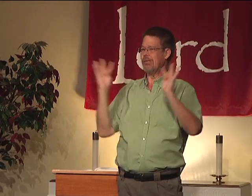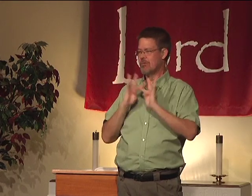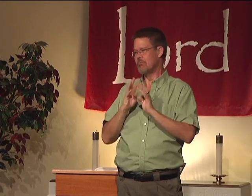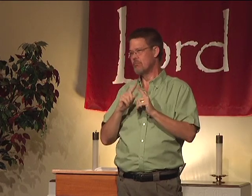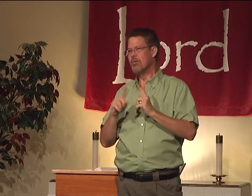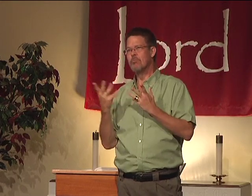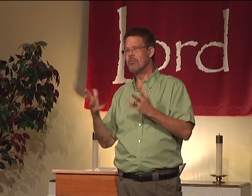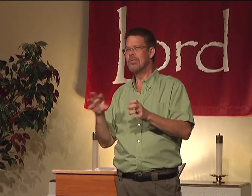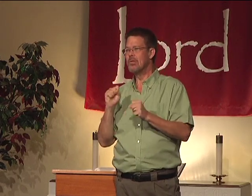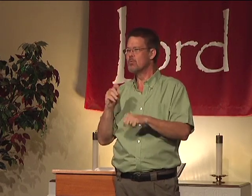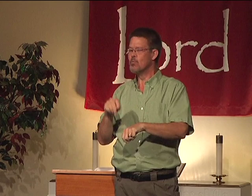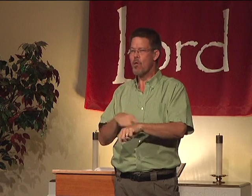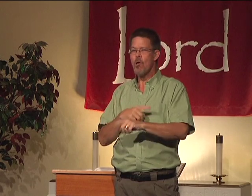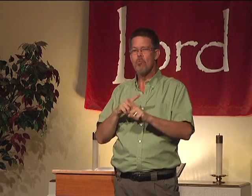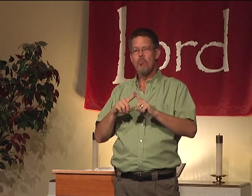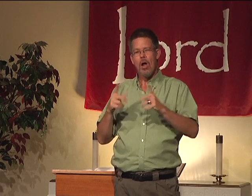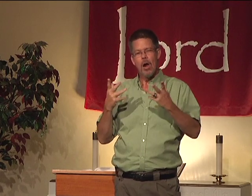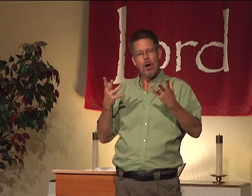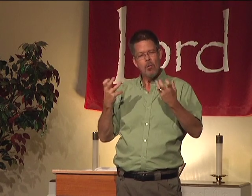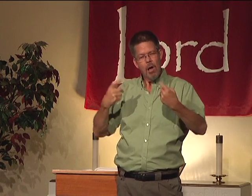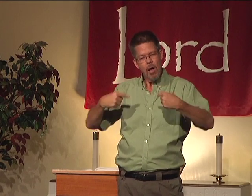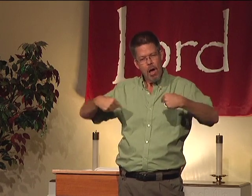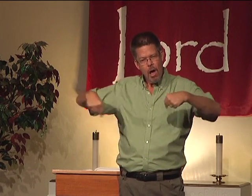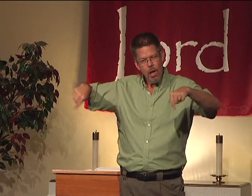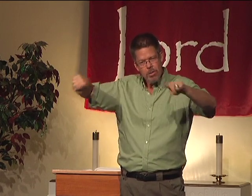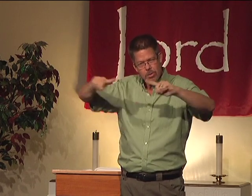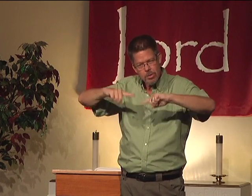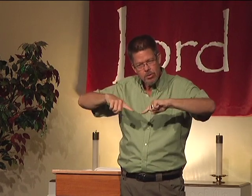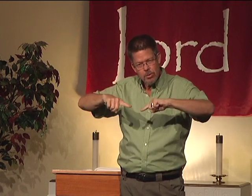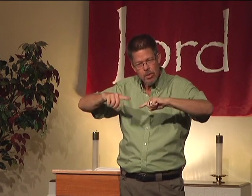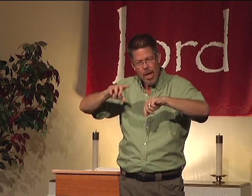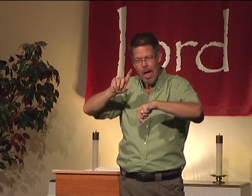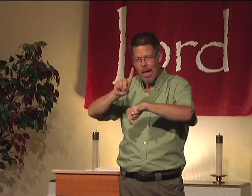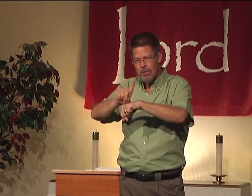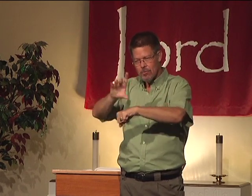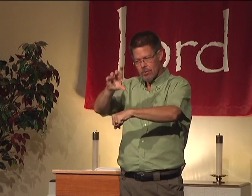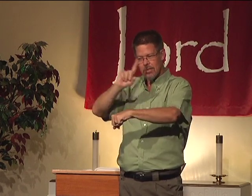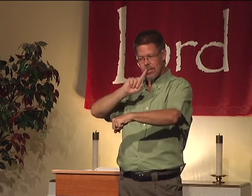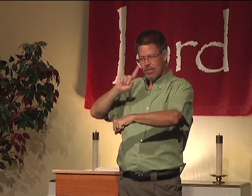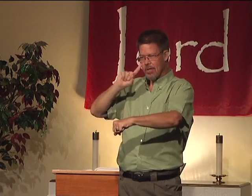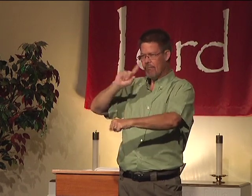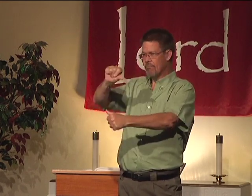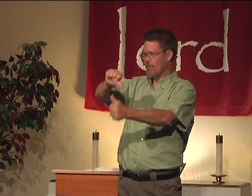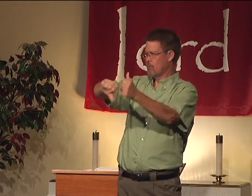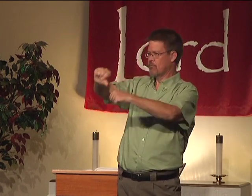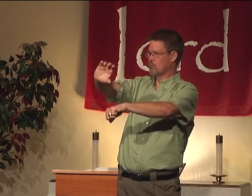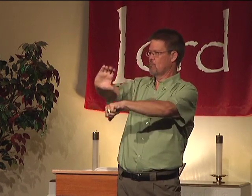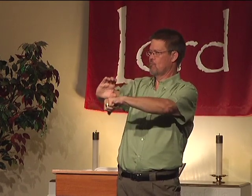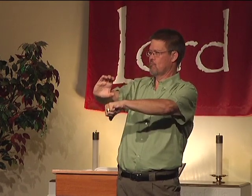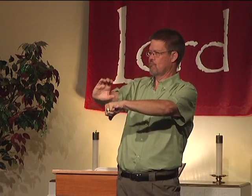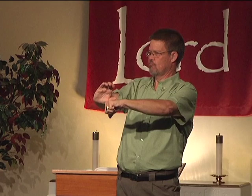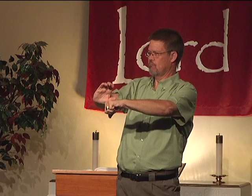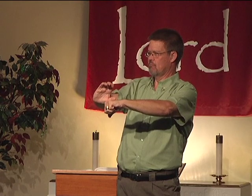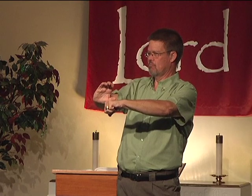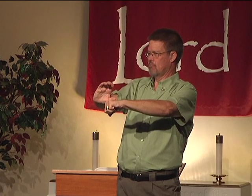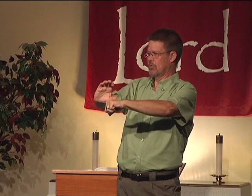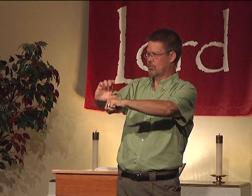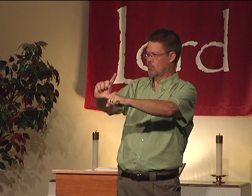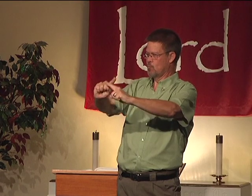The idea would be to have a big circle, but it would take too long to do that. But I want all of us, as part of the Deaf Fellowship, as